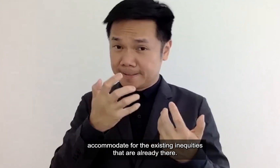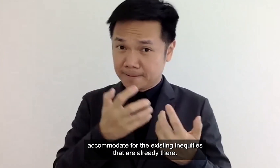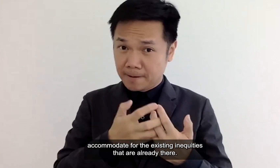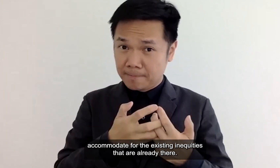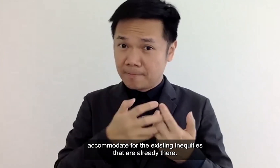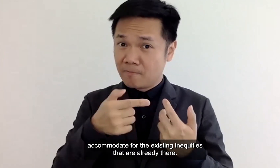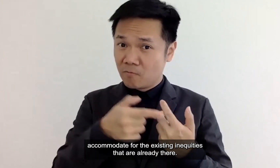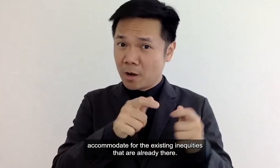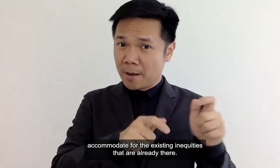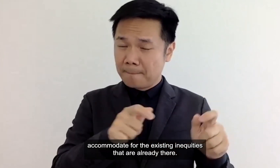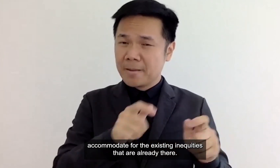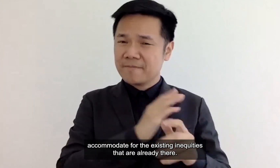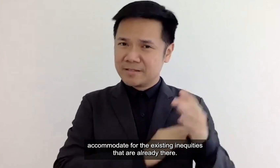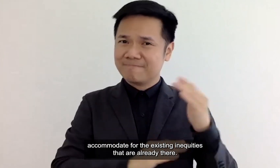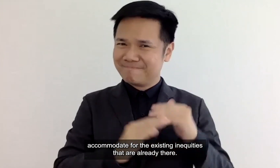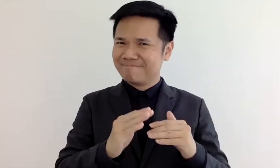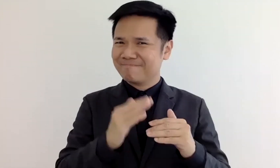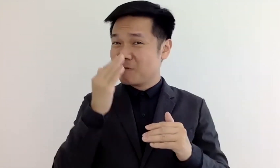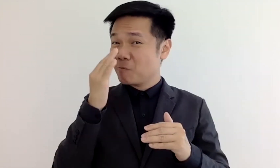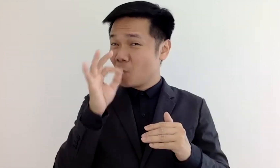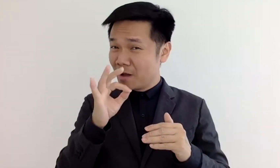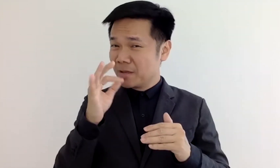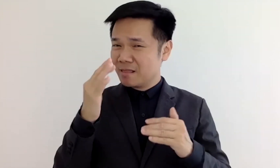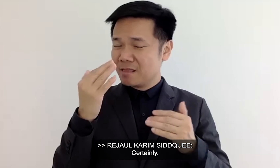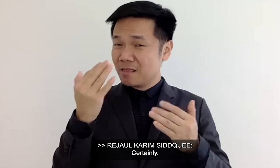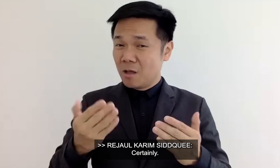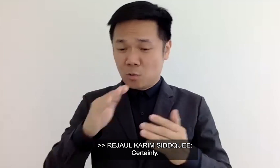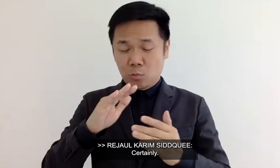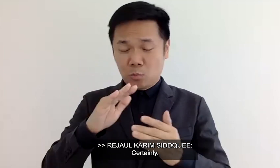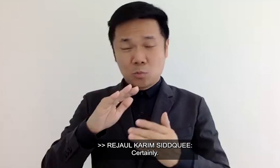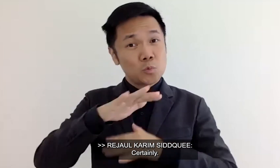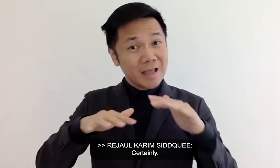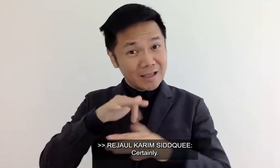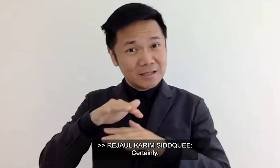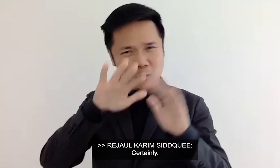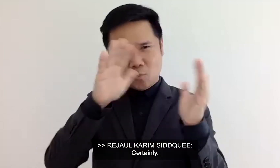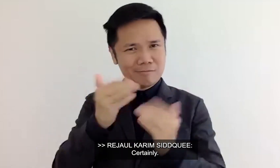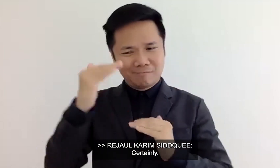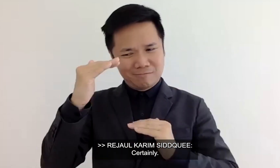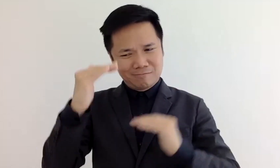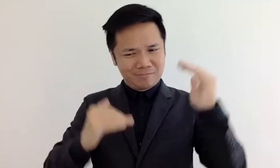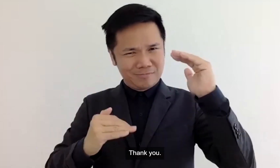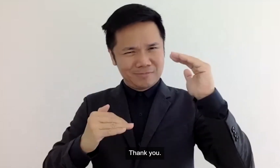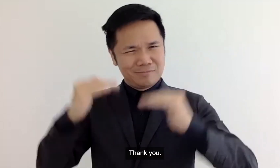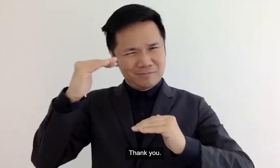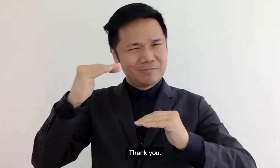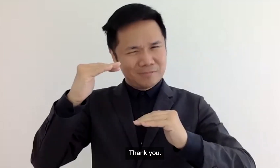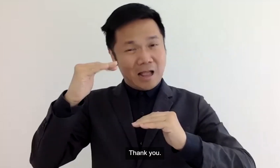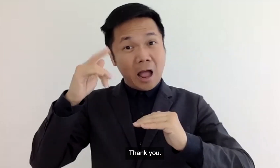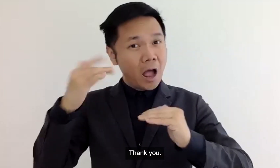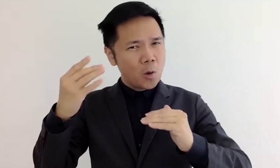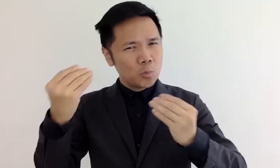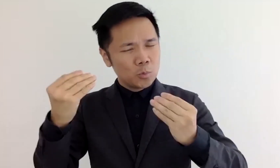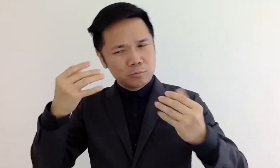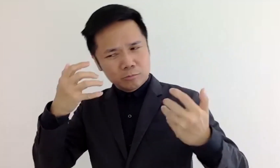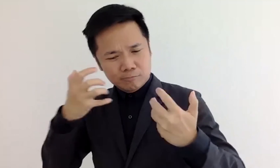for the existing inequities that are already there absolutely absolutely thank you uh